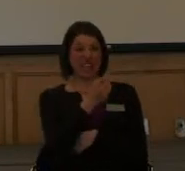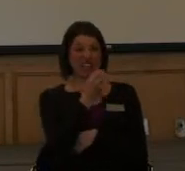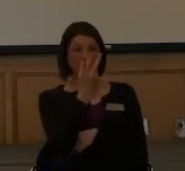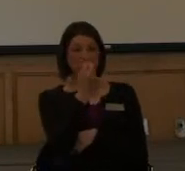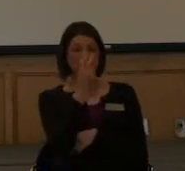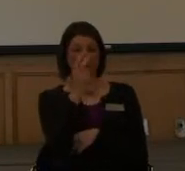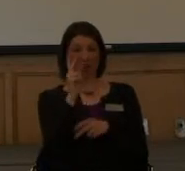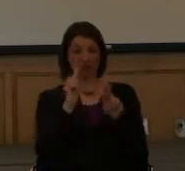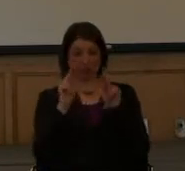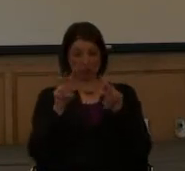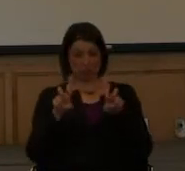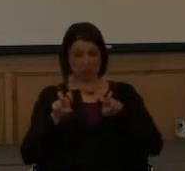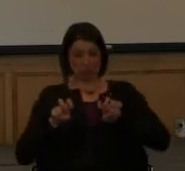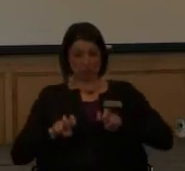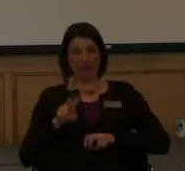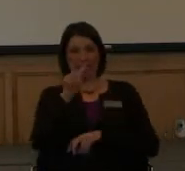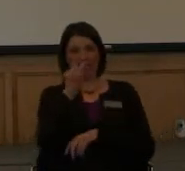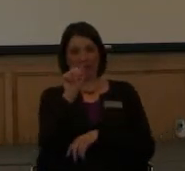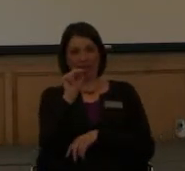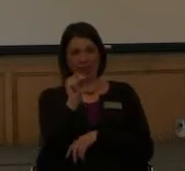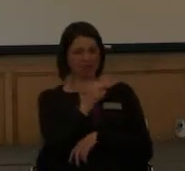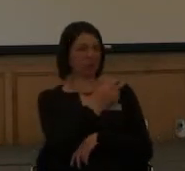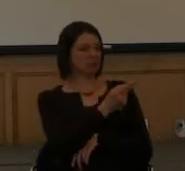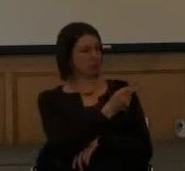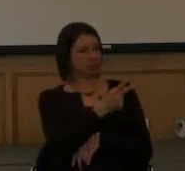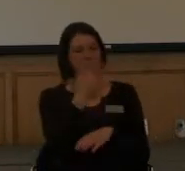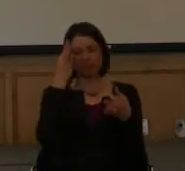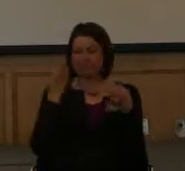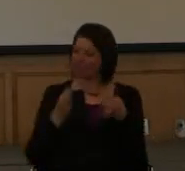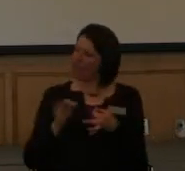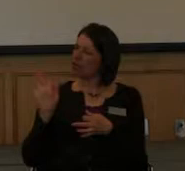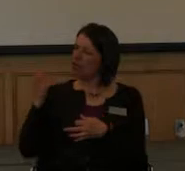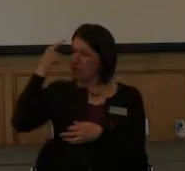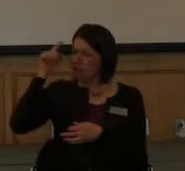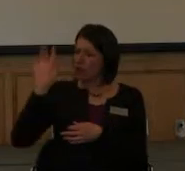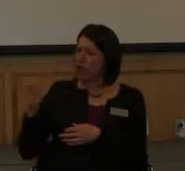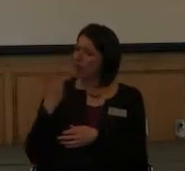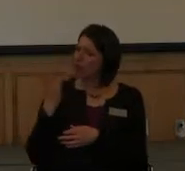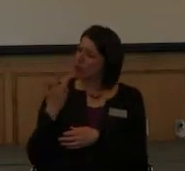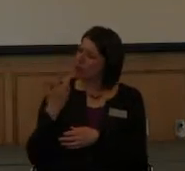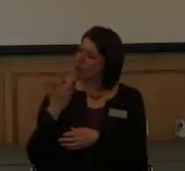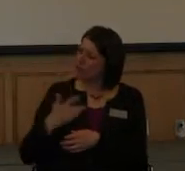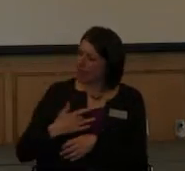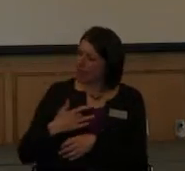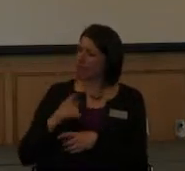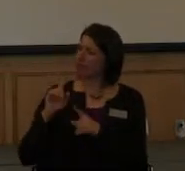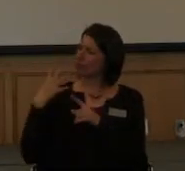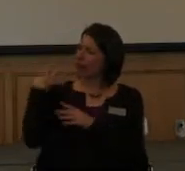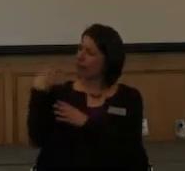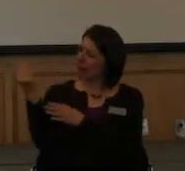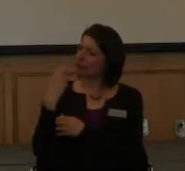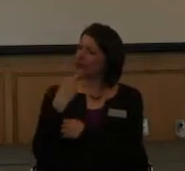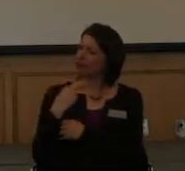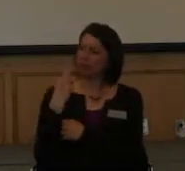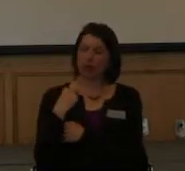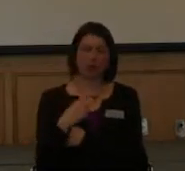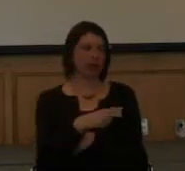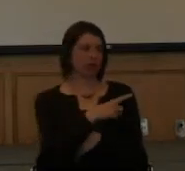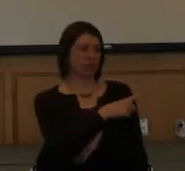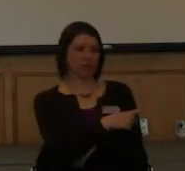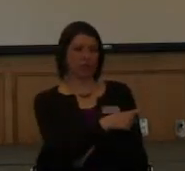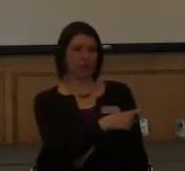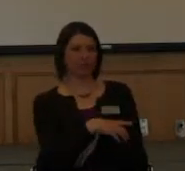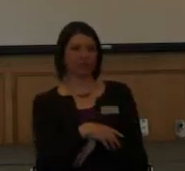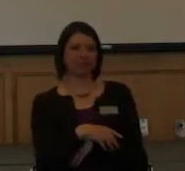August 22nd is my birthday. They decided, okay, we're, we're going out for Noah's birthday. They did a little midnight black